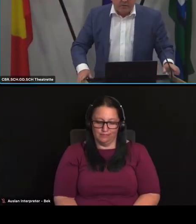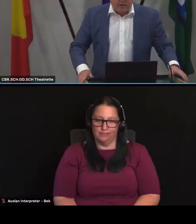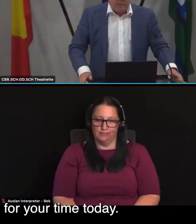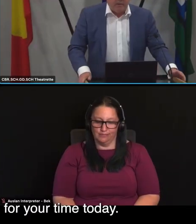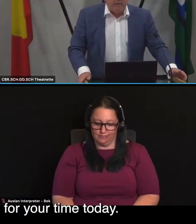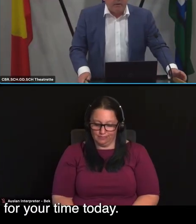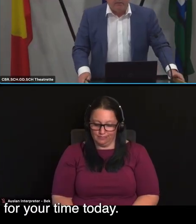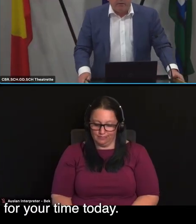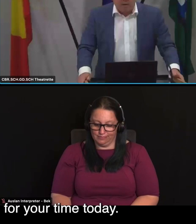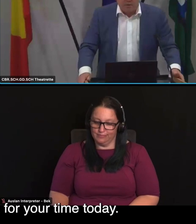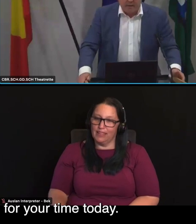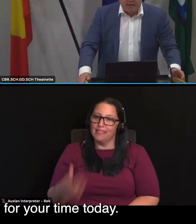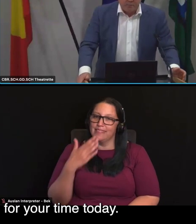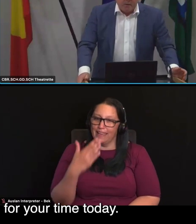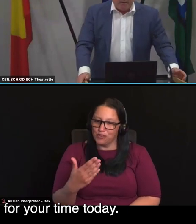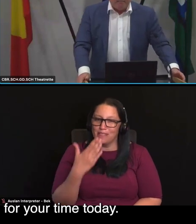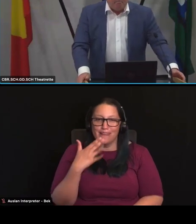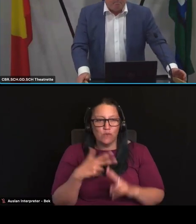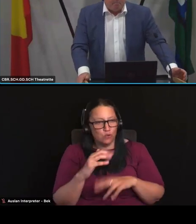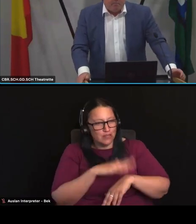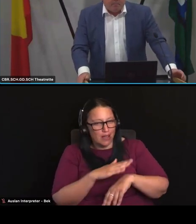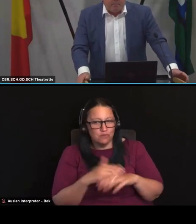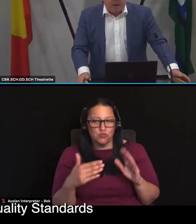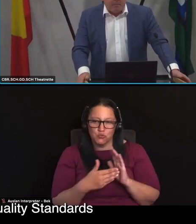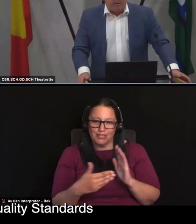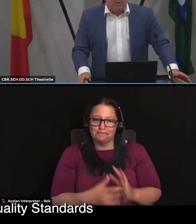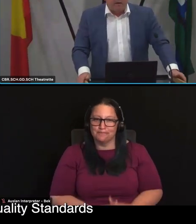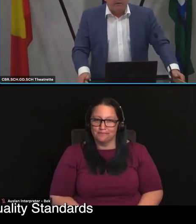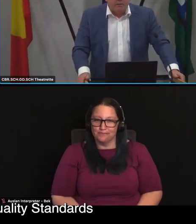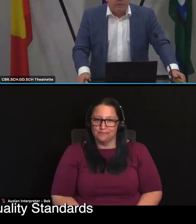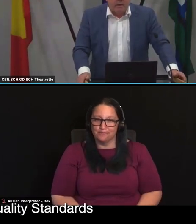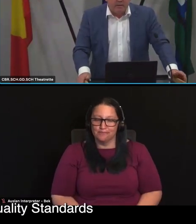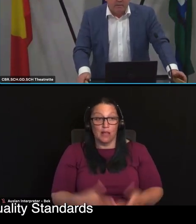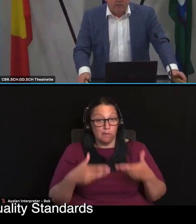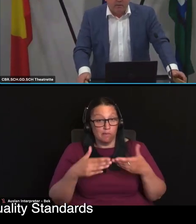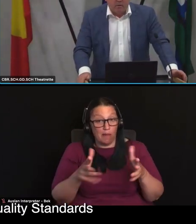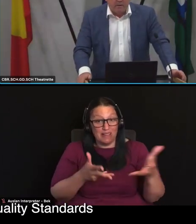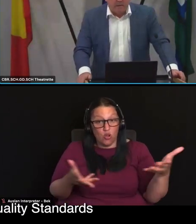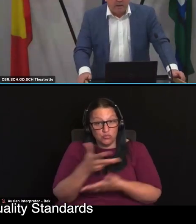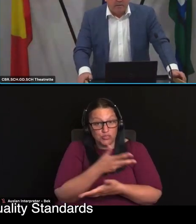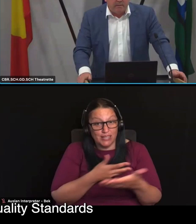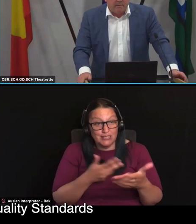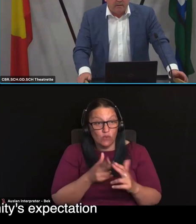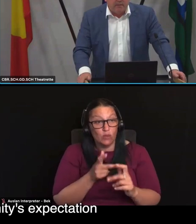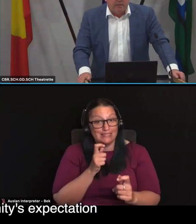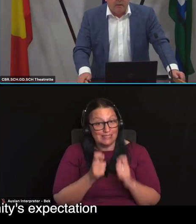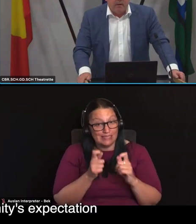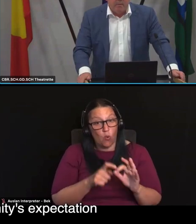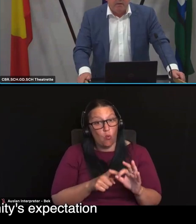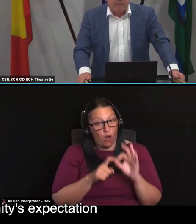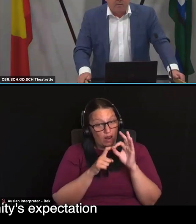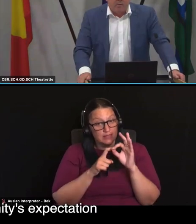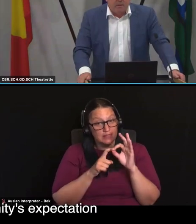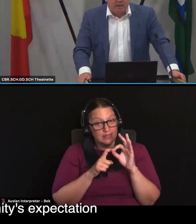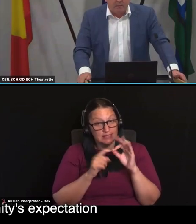Thanks, Andrea, and thanks everyone for your time today. Public consultation to test the quality standards and see if